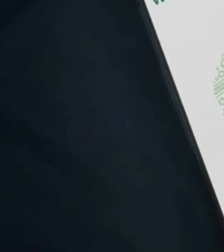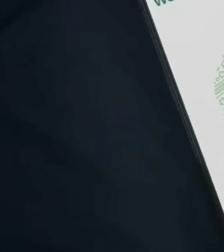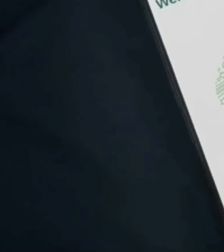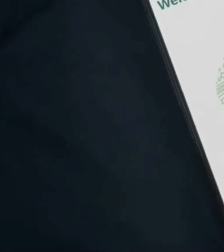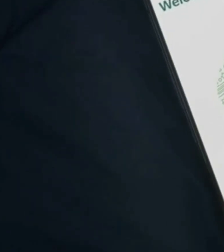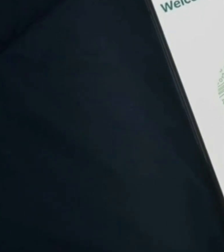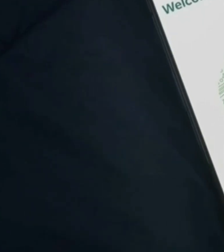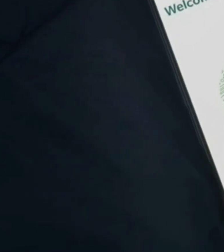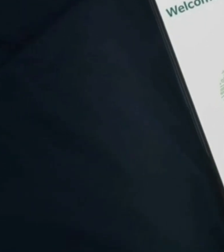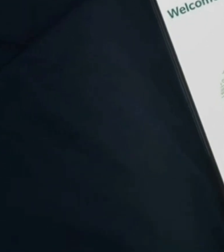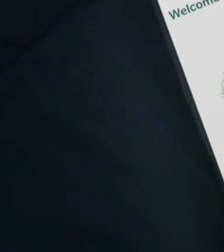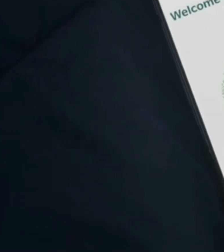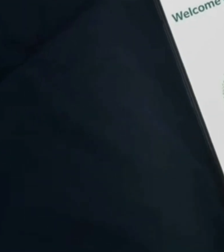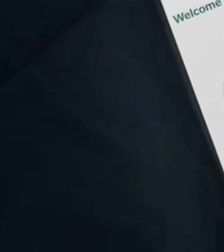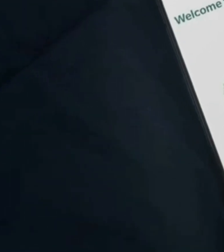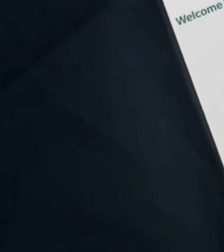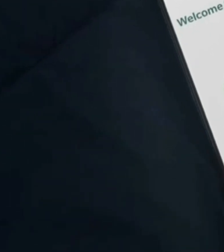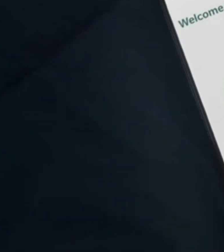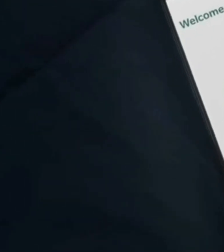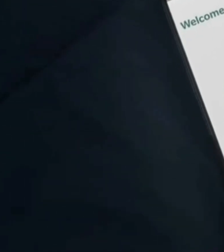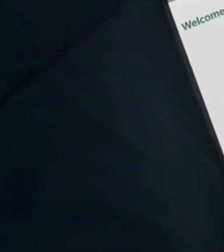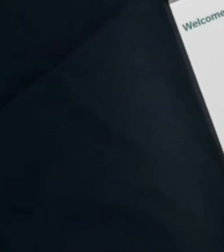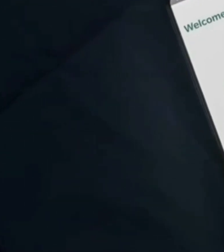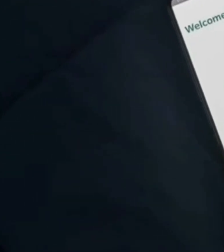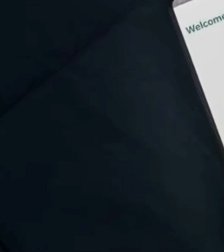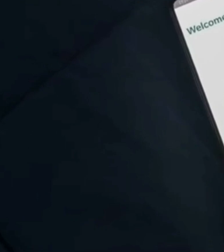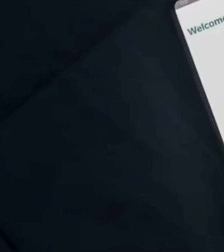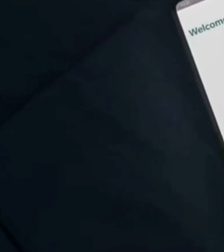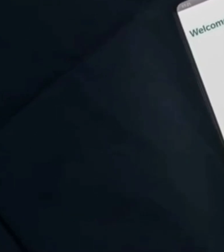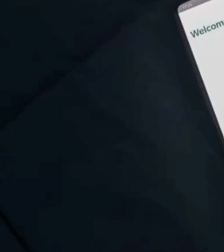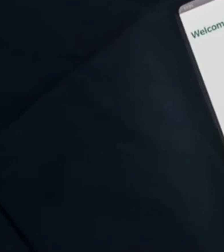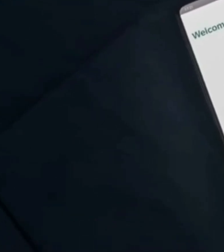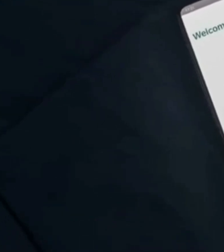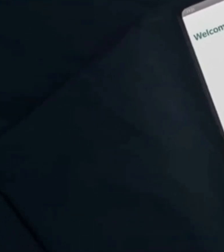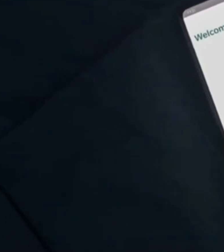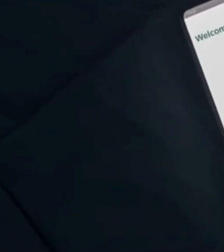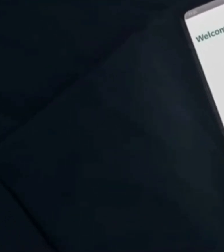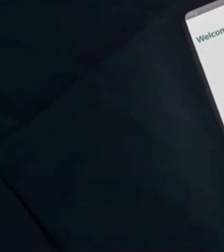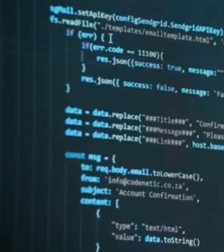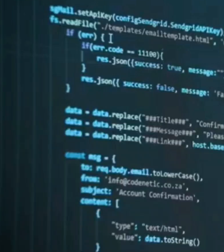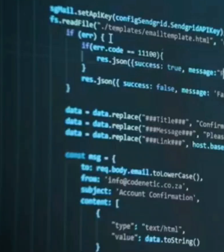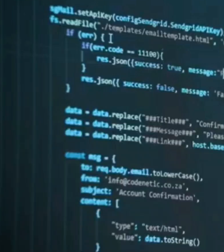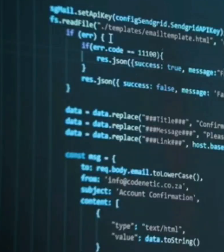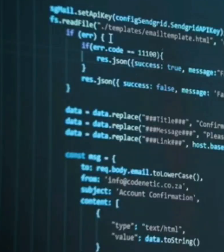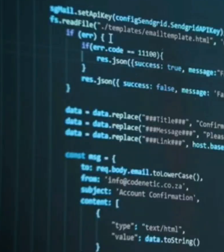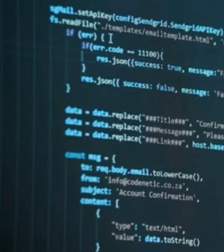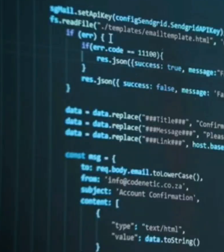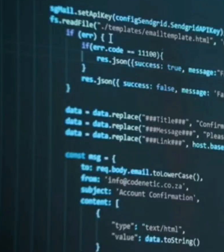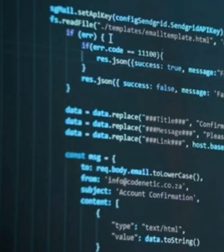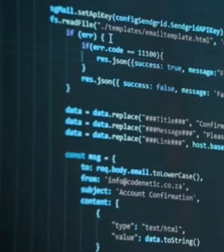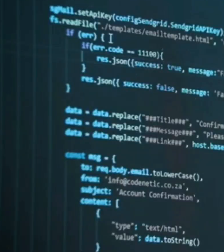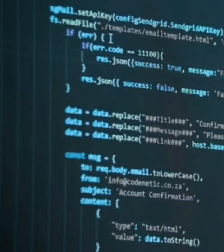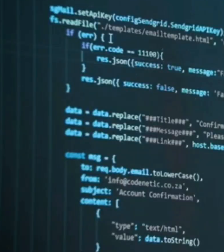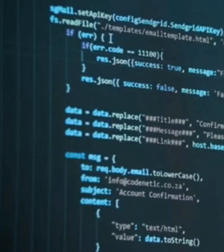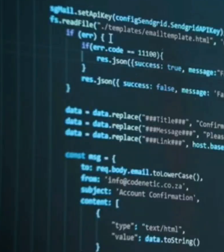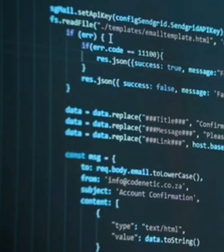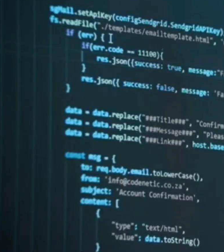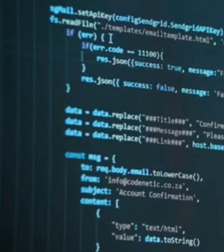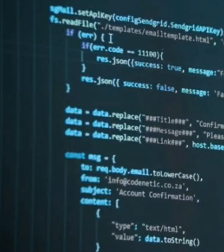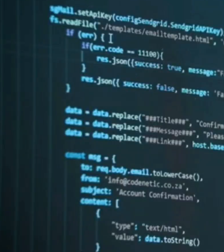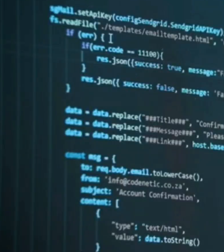look at whatsapp for example and the revenue the value of whatsapp billions of dollars in terms of its value